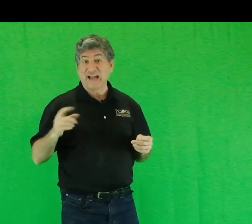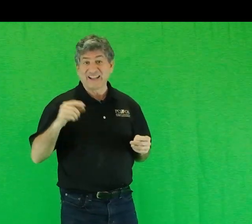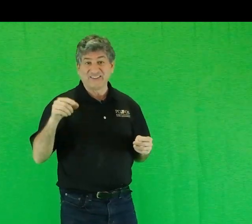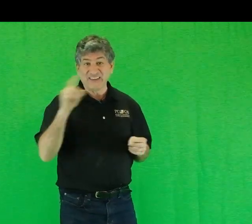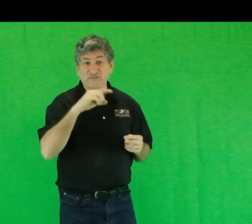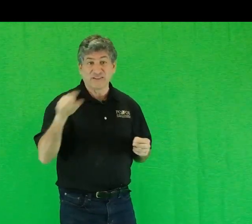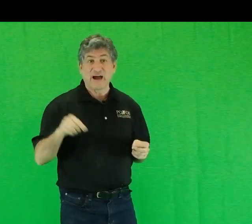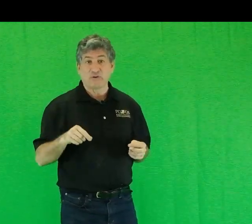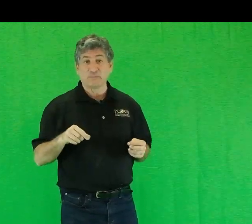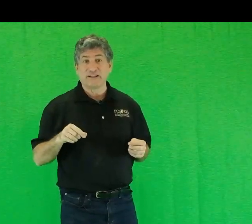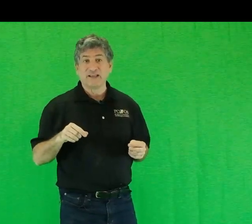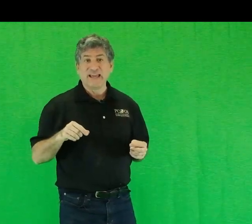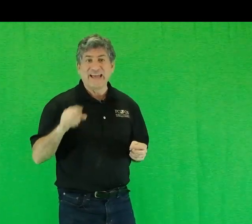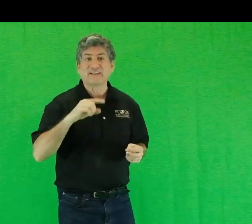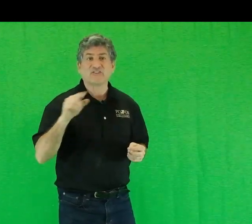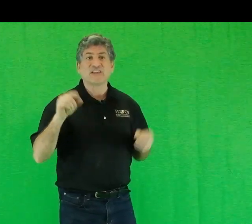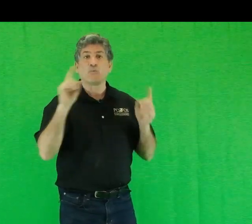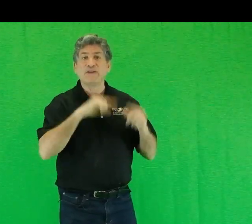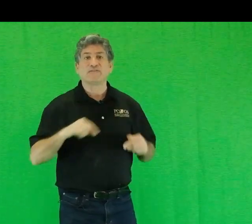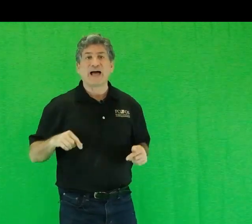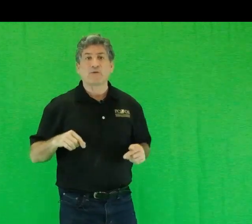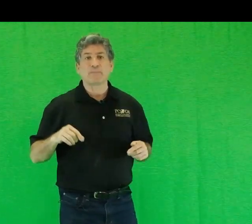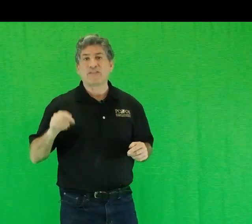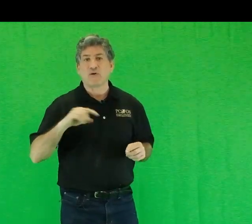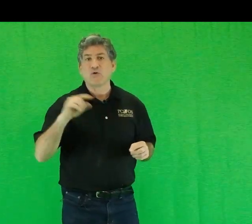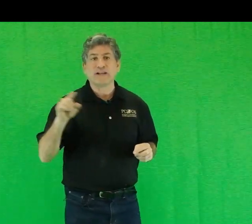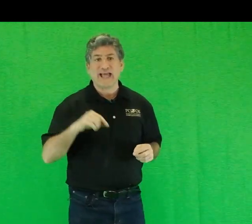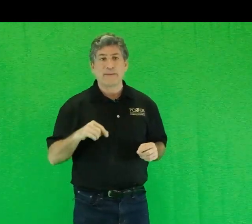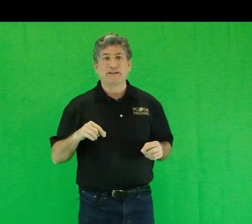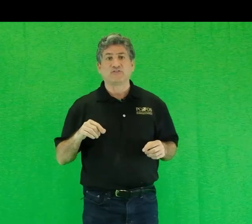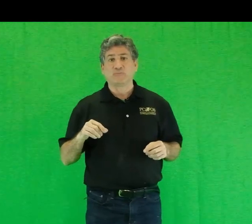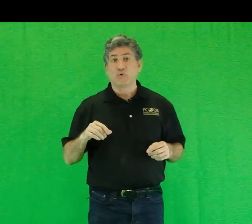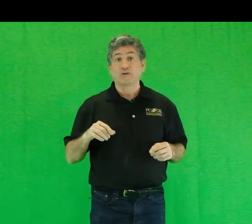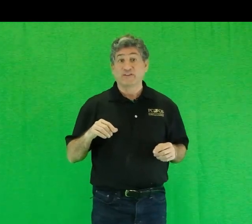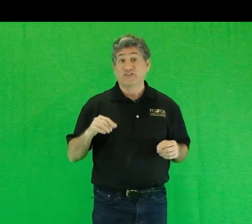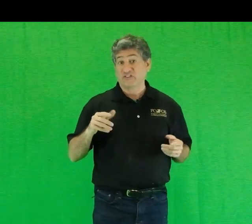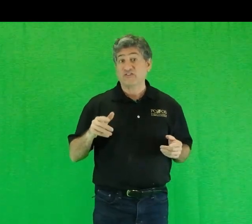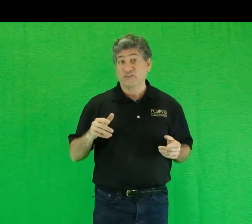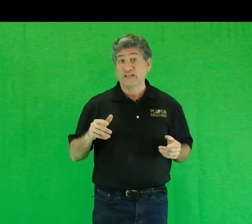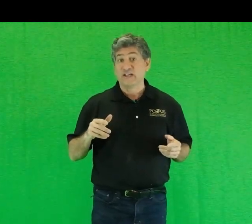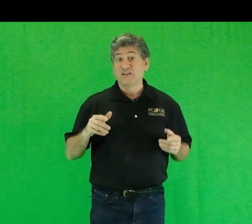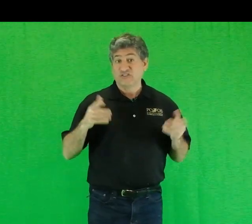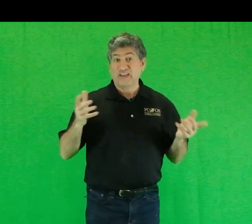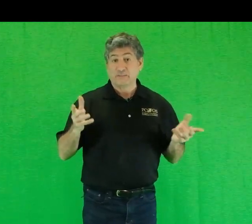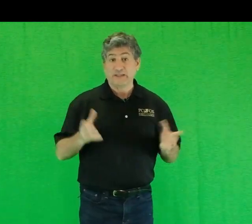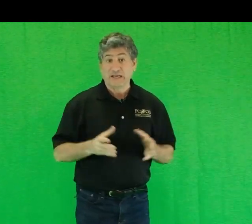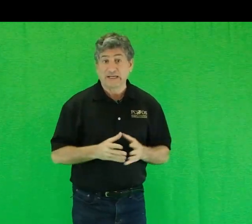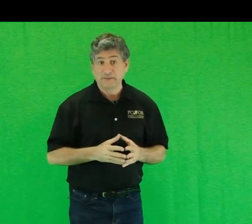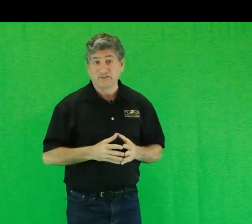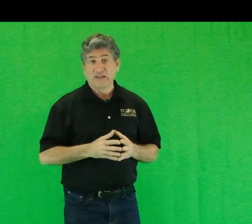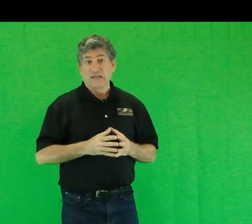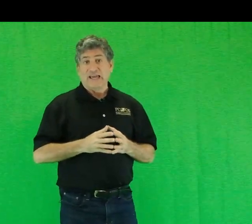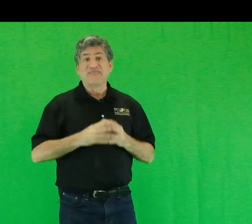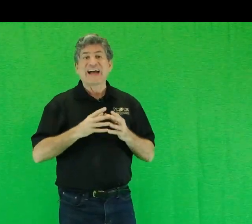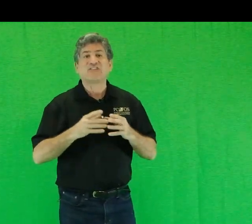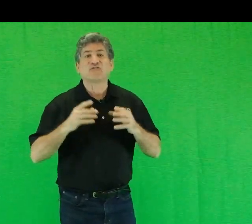not deflowered, but endlessly re-flowered by their own inhabitants, more or less successfully sustainable economies. And that is